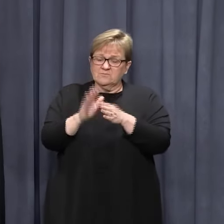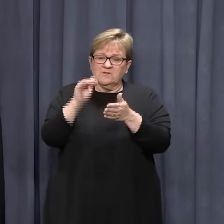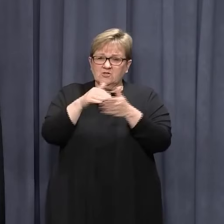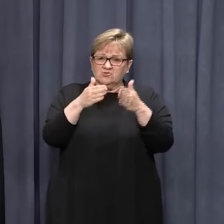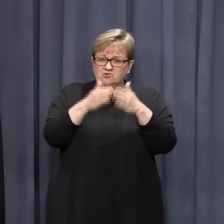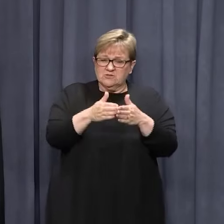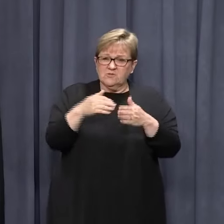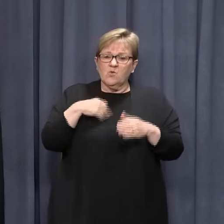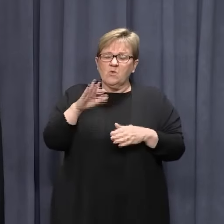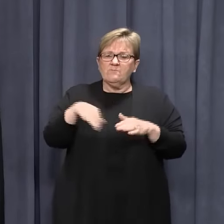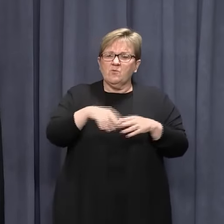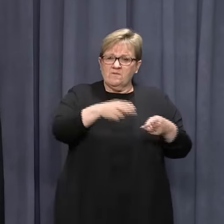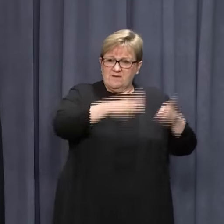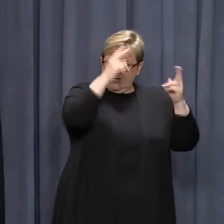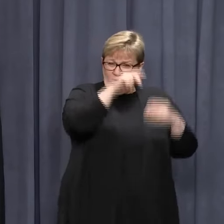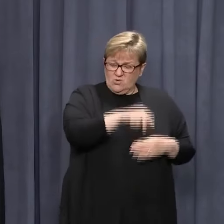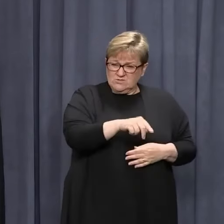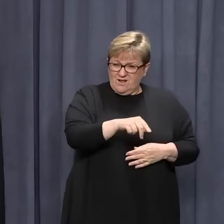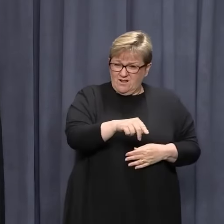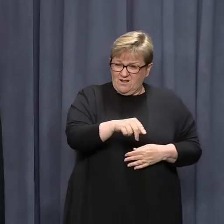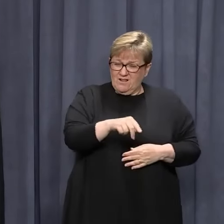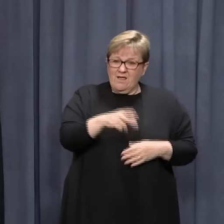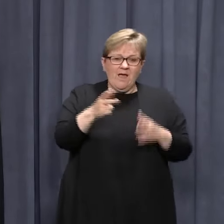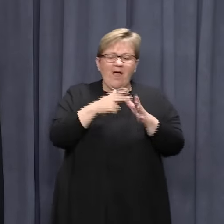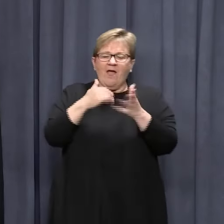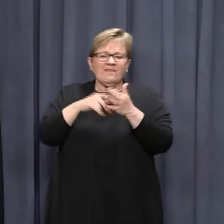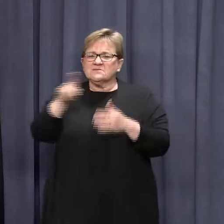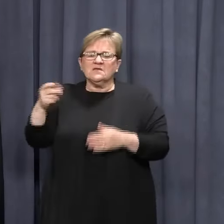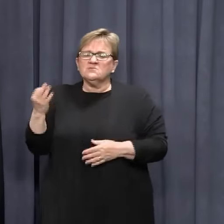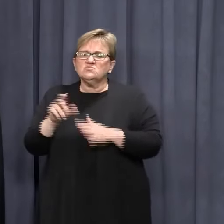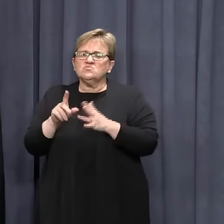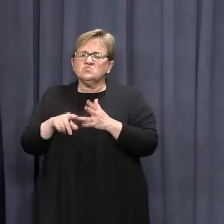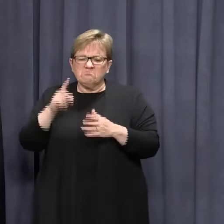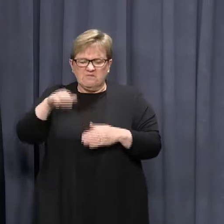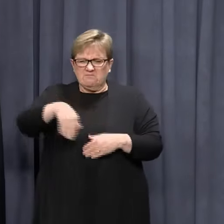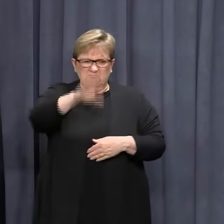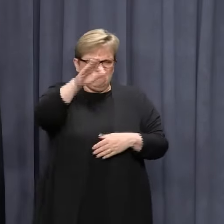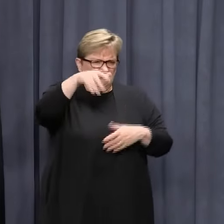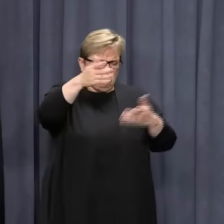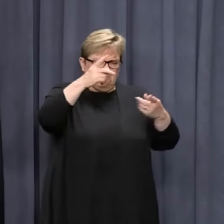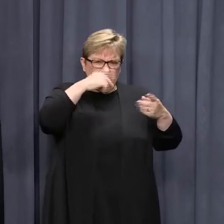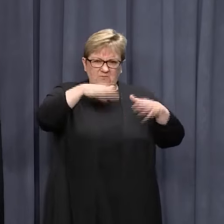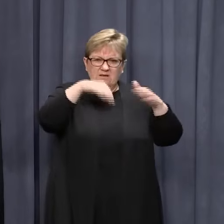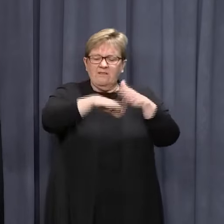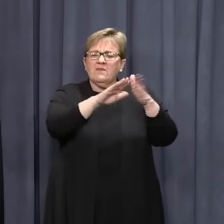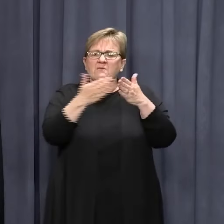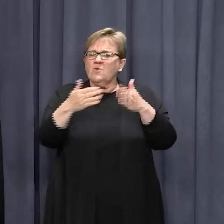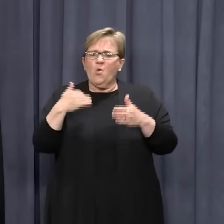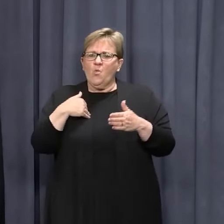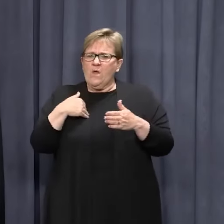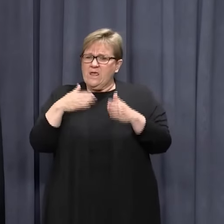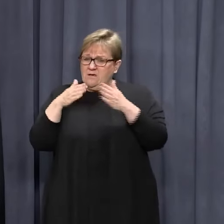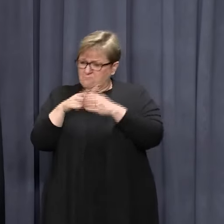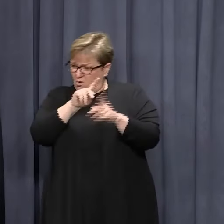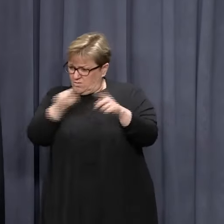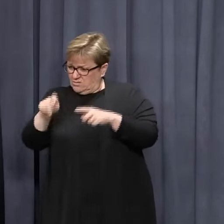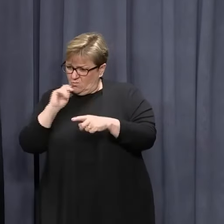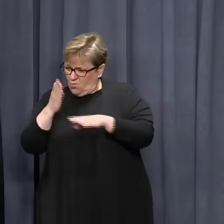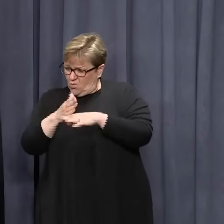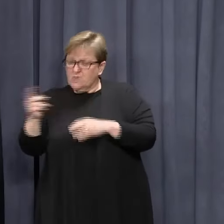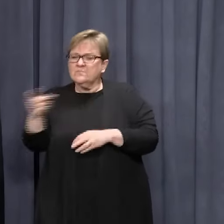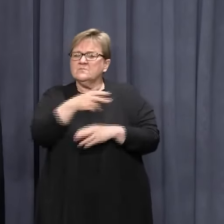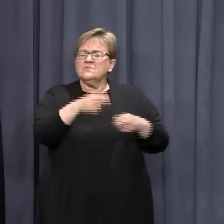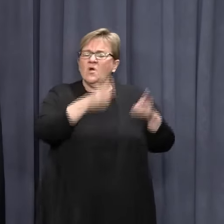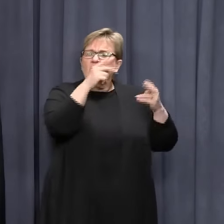board ships, we put them in hotels. Other states didn't. They have them out in sort of in the community, if you like, quarantining